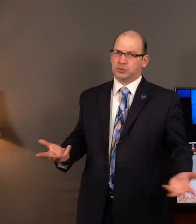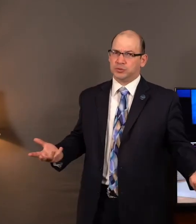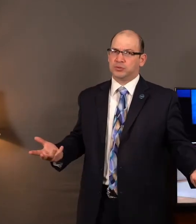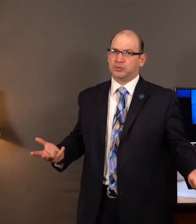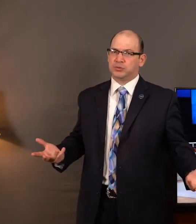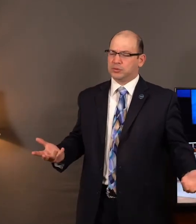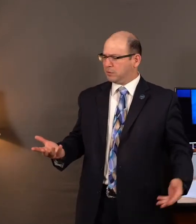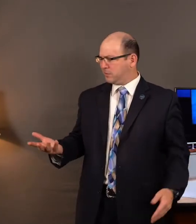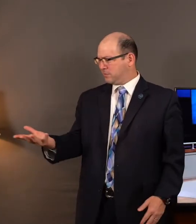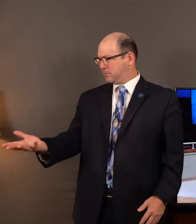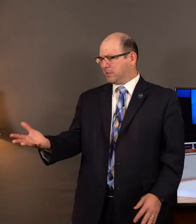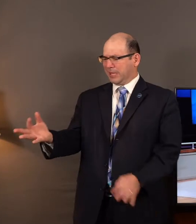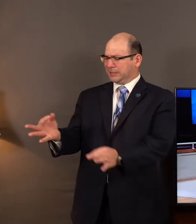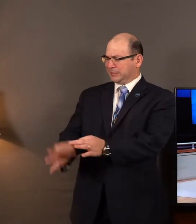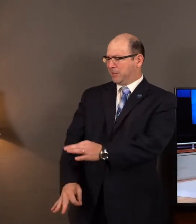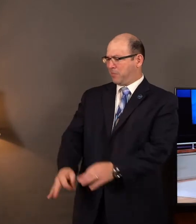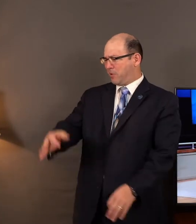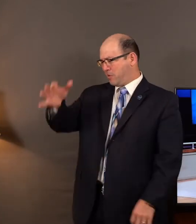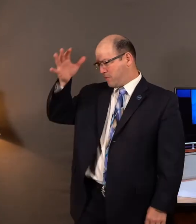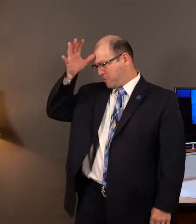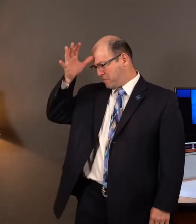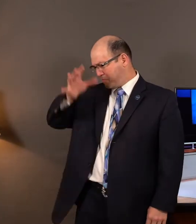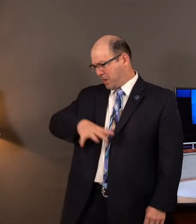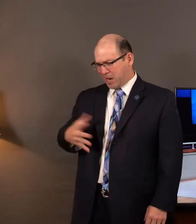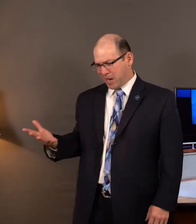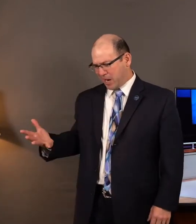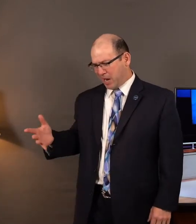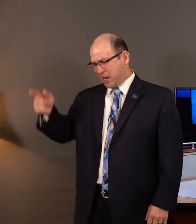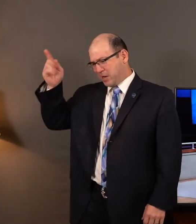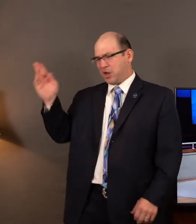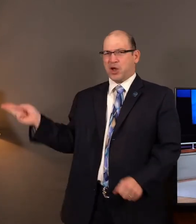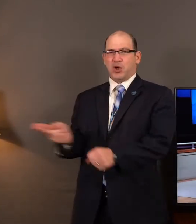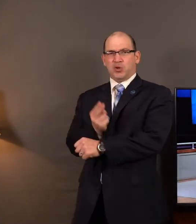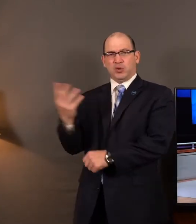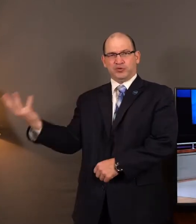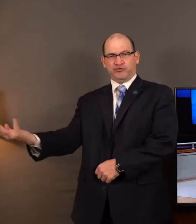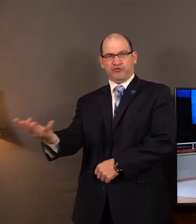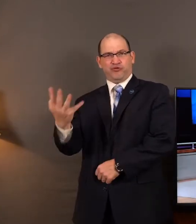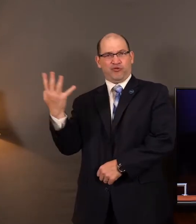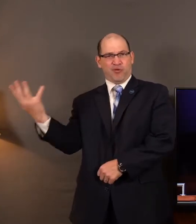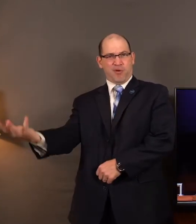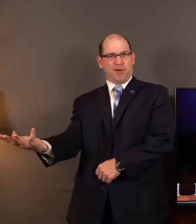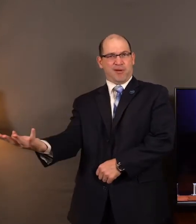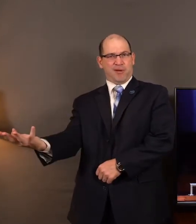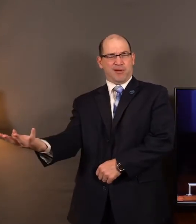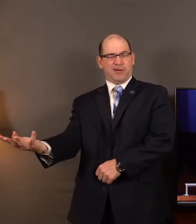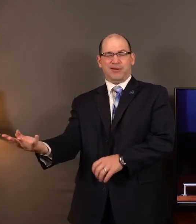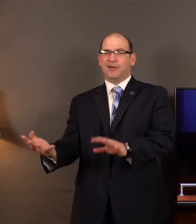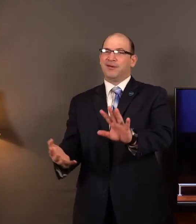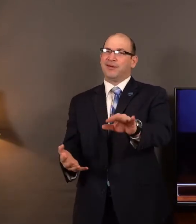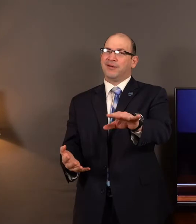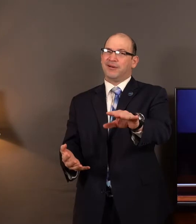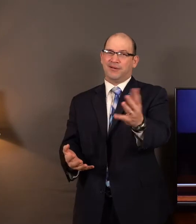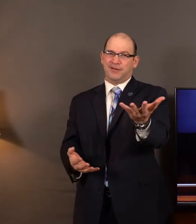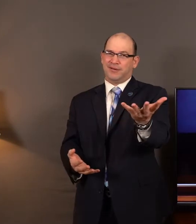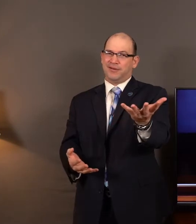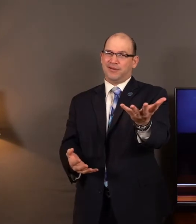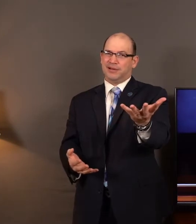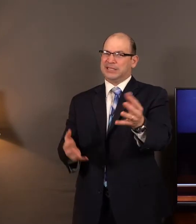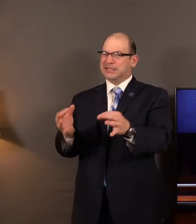impressive enough that God could use. Friend when we think about these men. We don't have an excuse. For why God could not